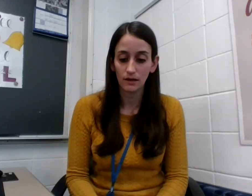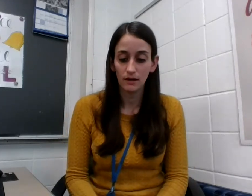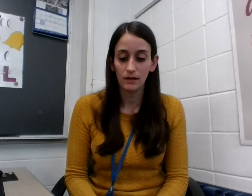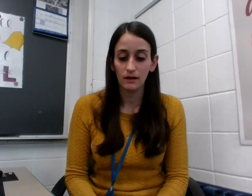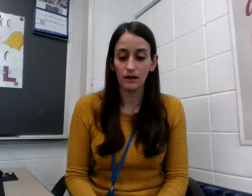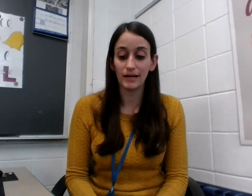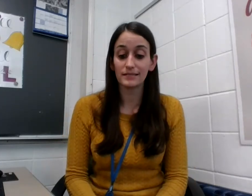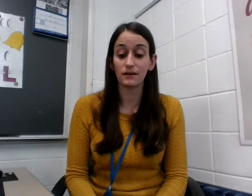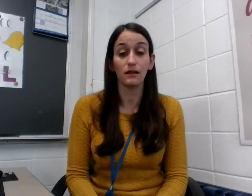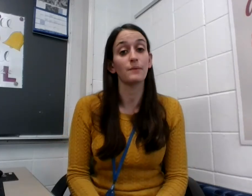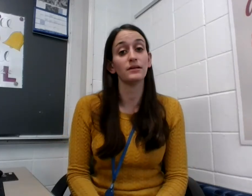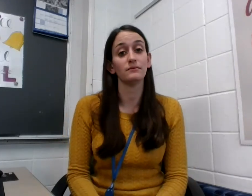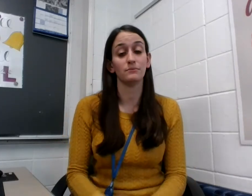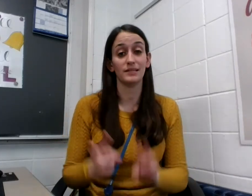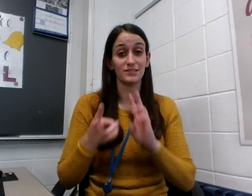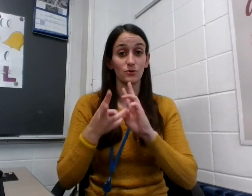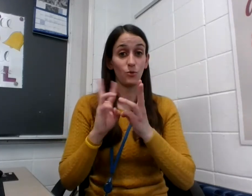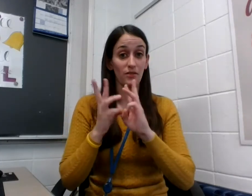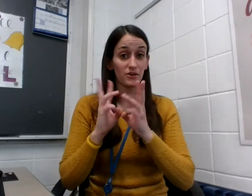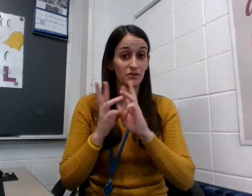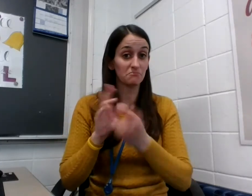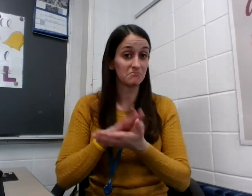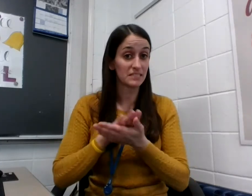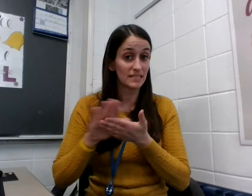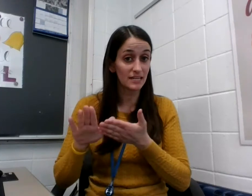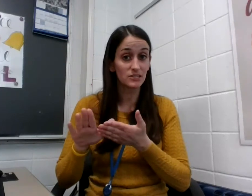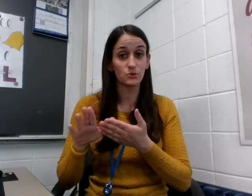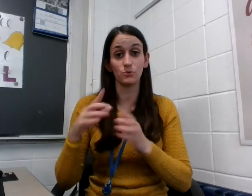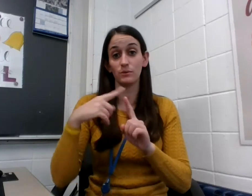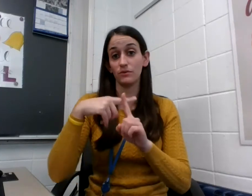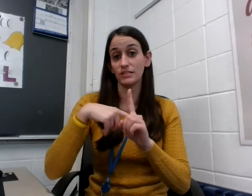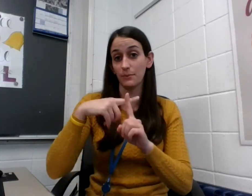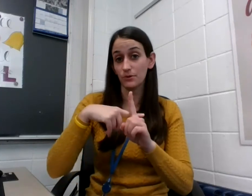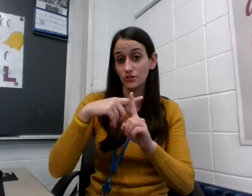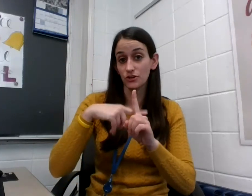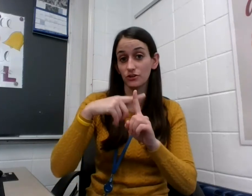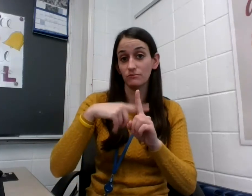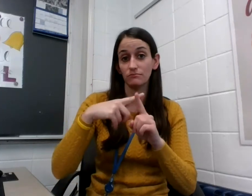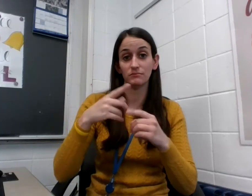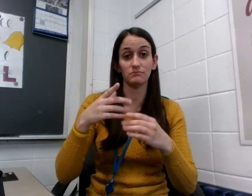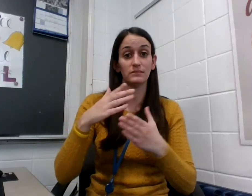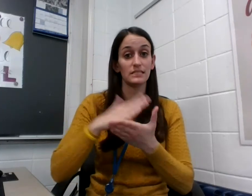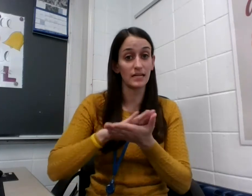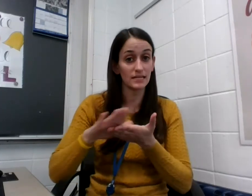A nice climate means the weather is nice, or maybe the temperature is nice.